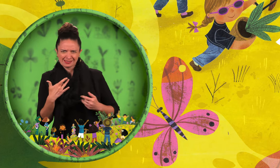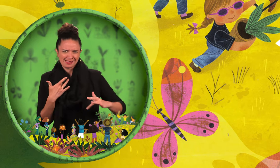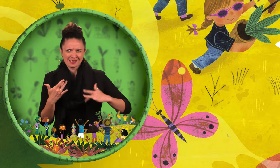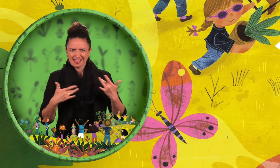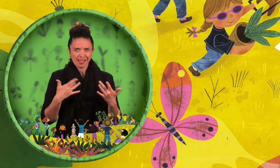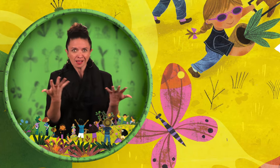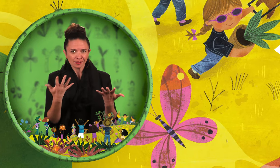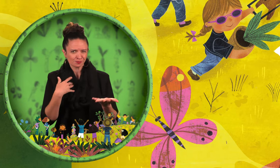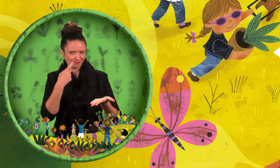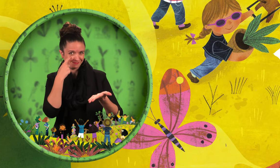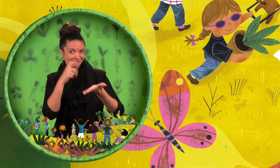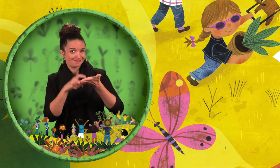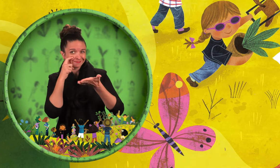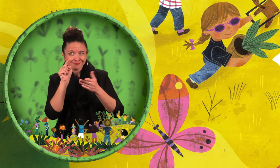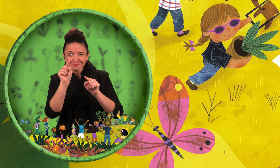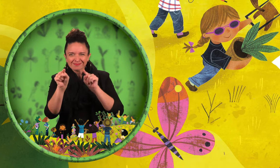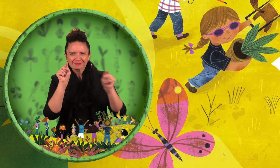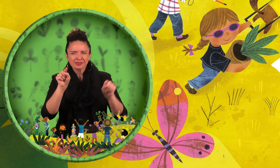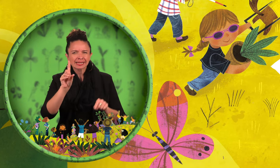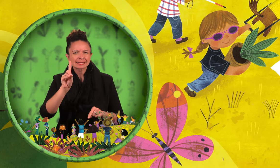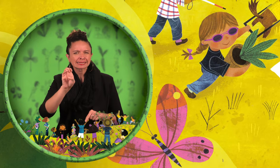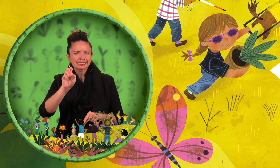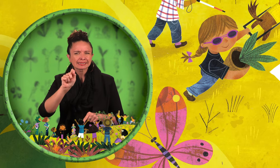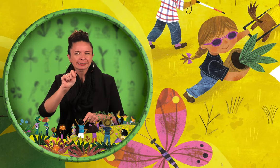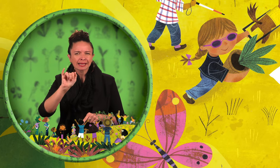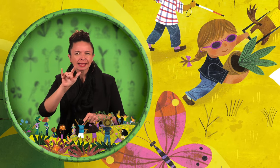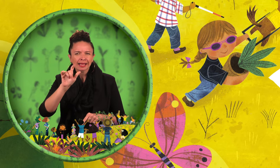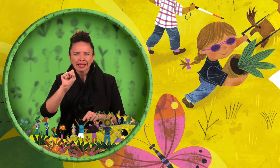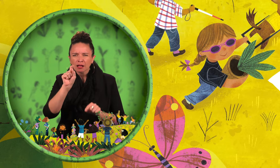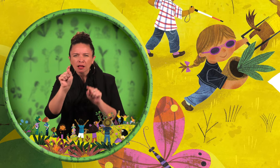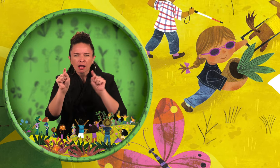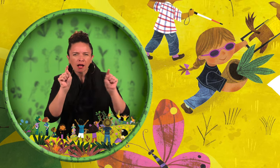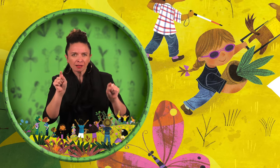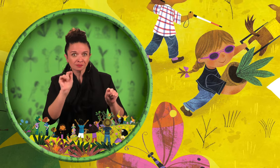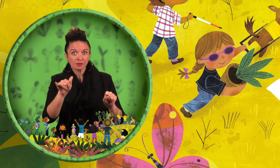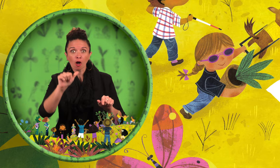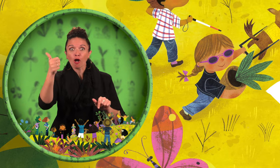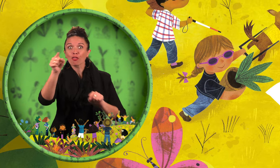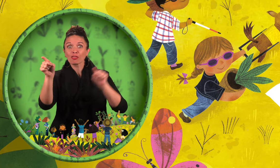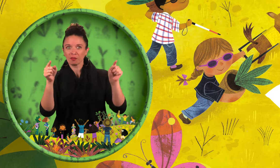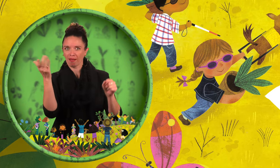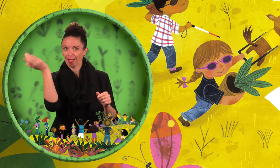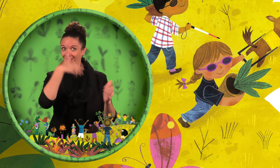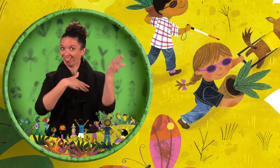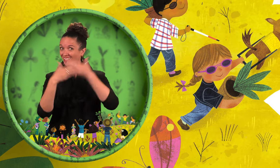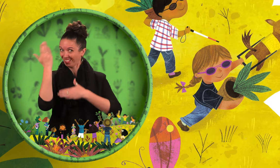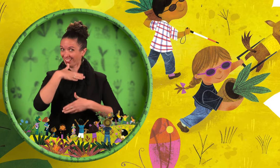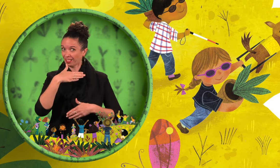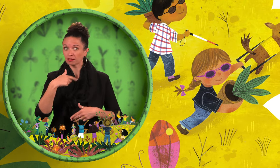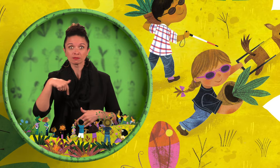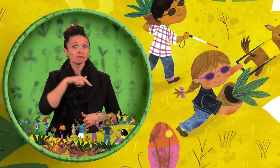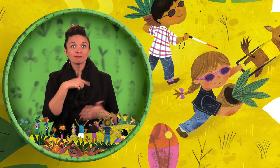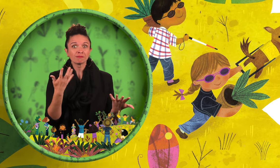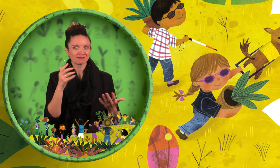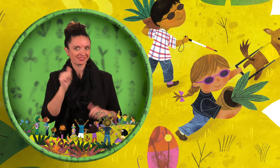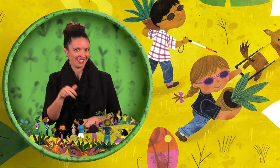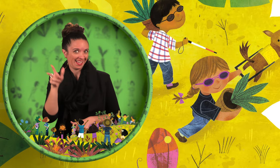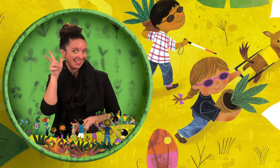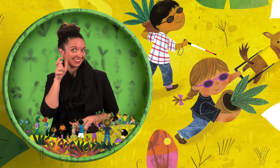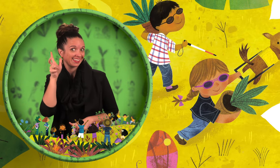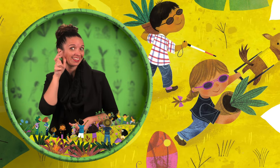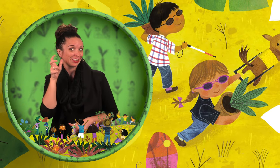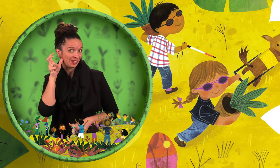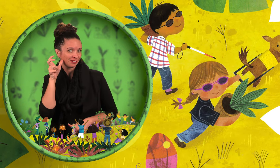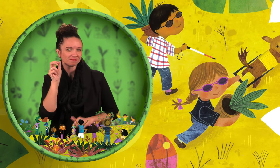details others may miss. We can hear with our ears, smell with our noses, and